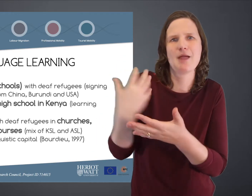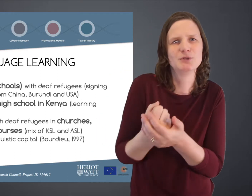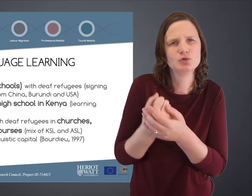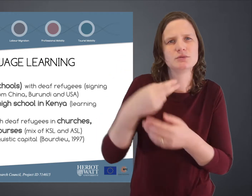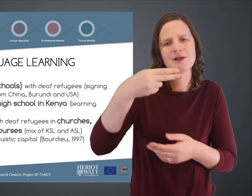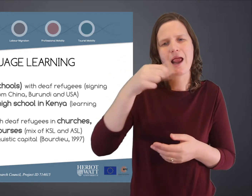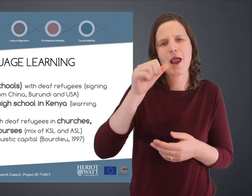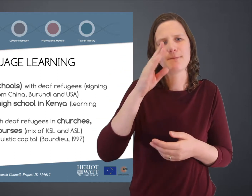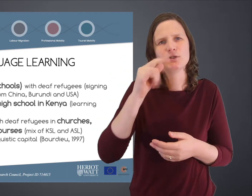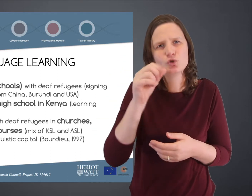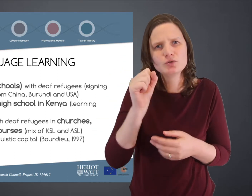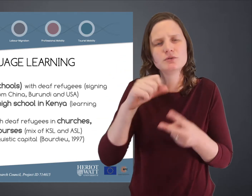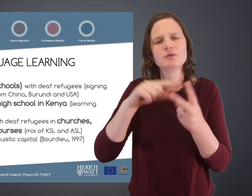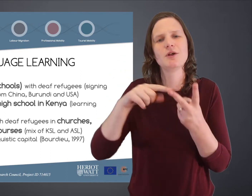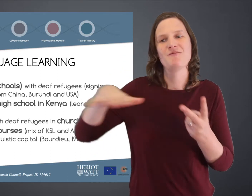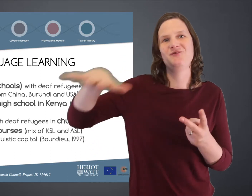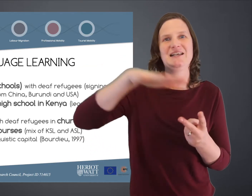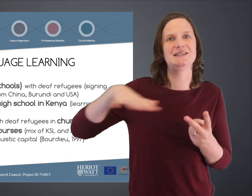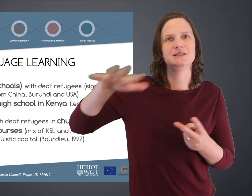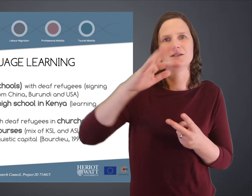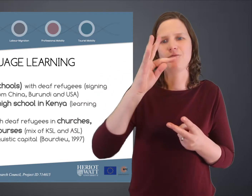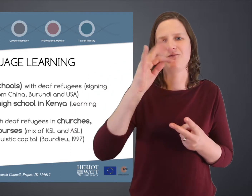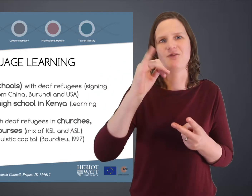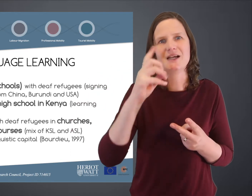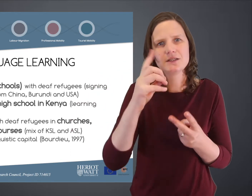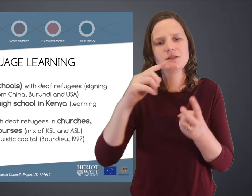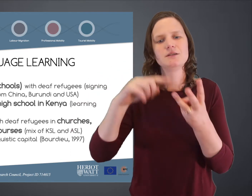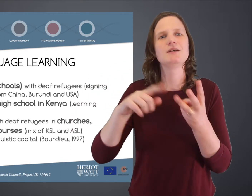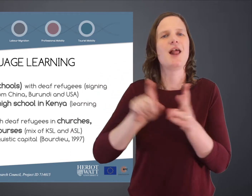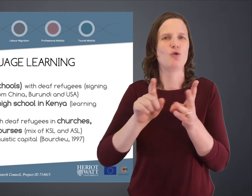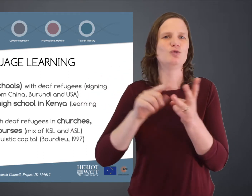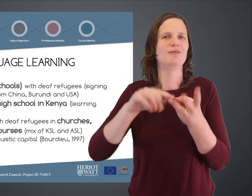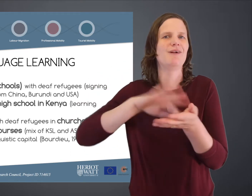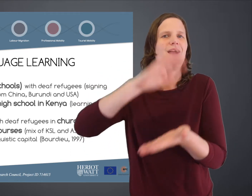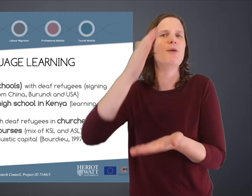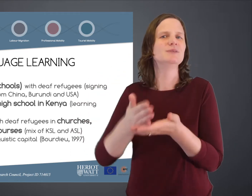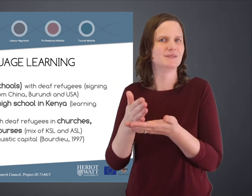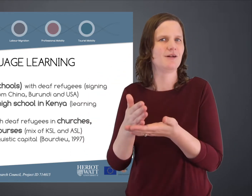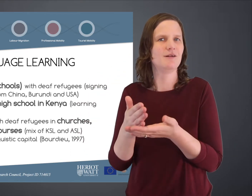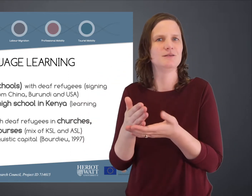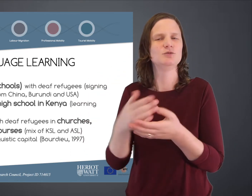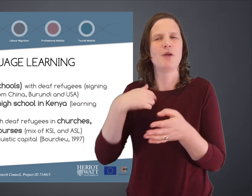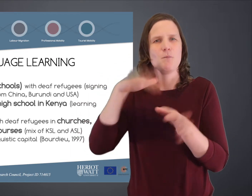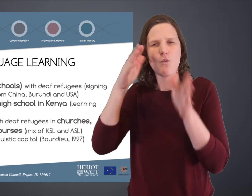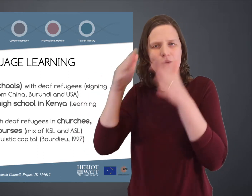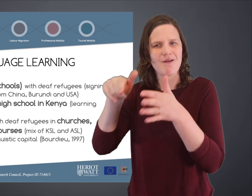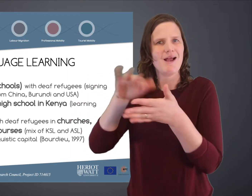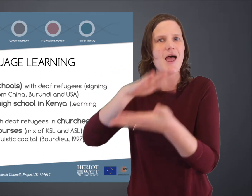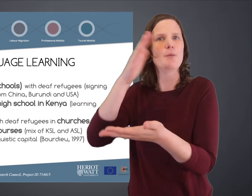And Bourdieu talked about the concepts of habitus, field and capital. I was